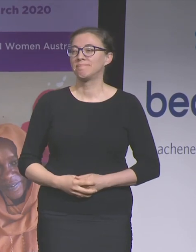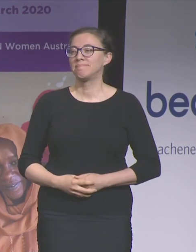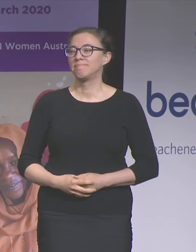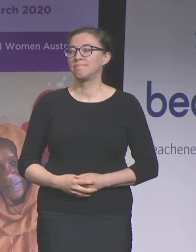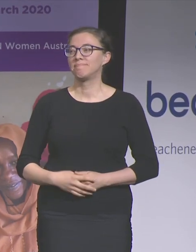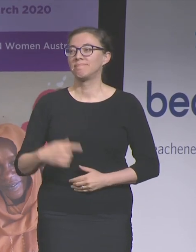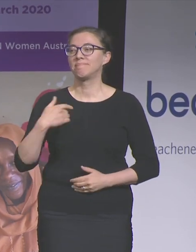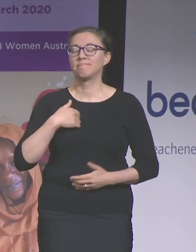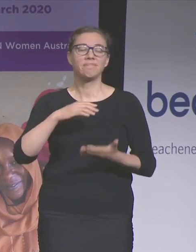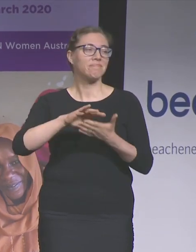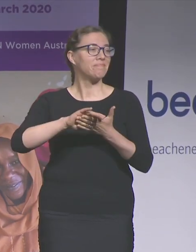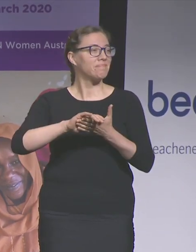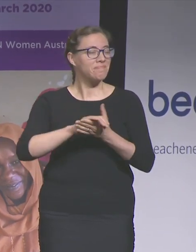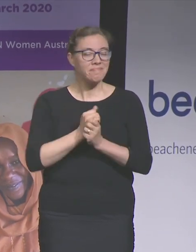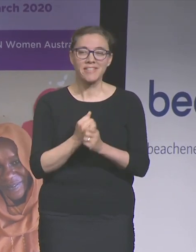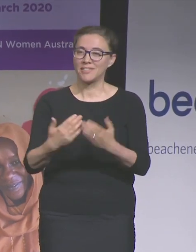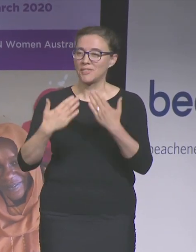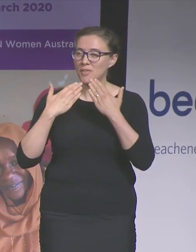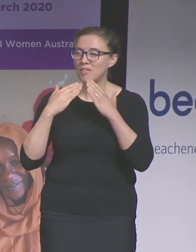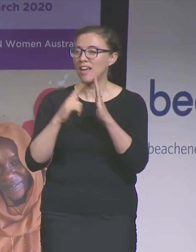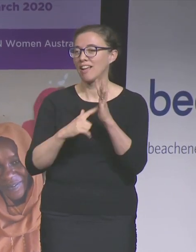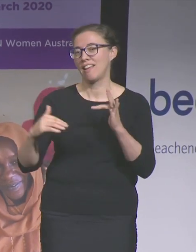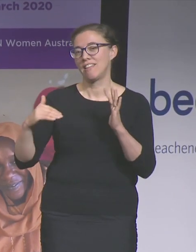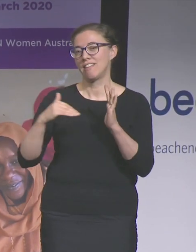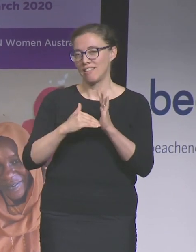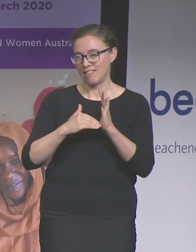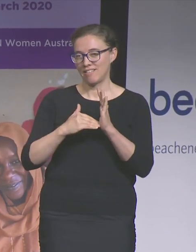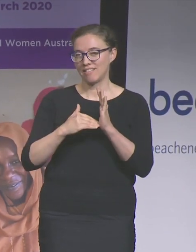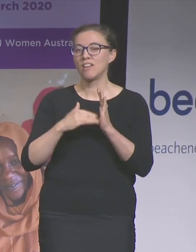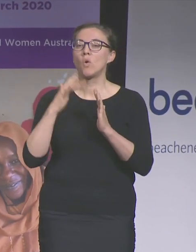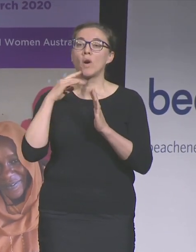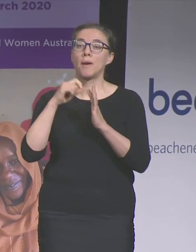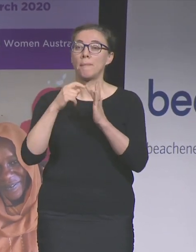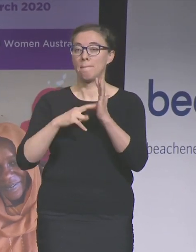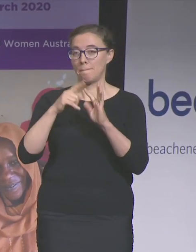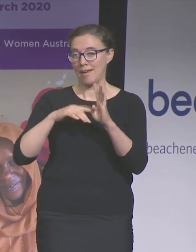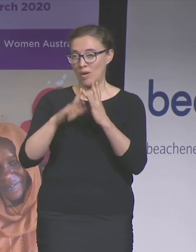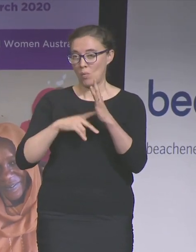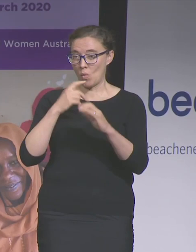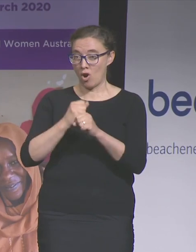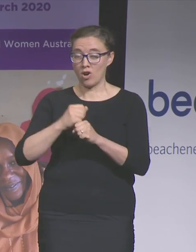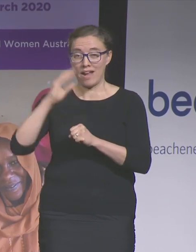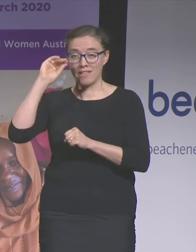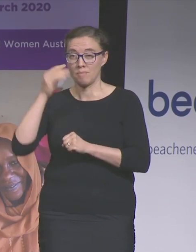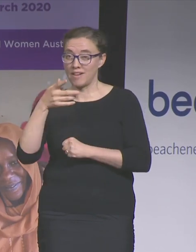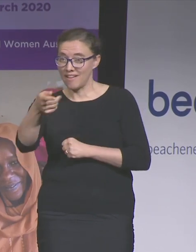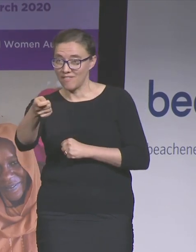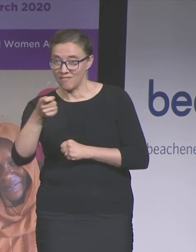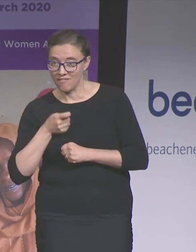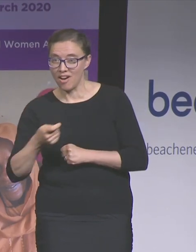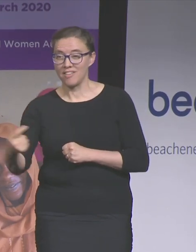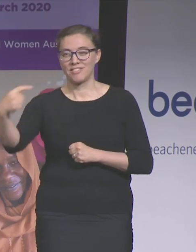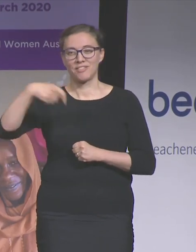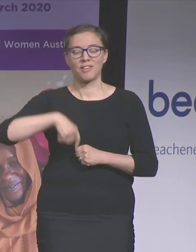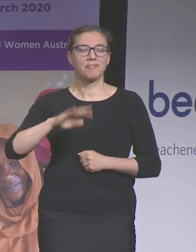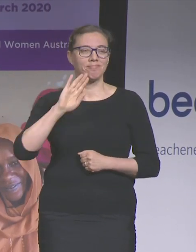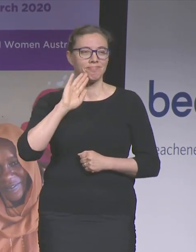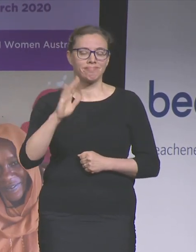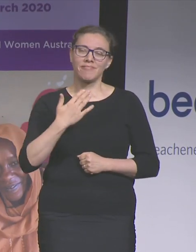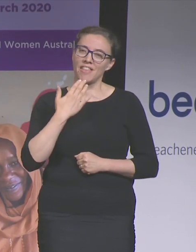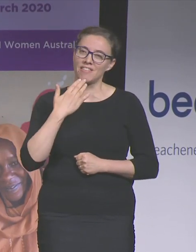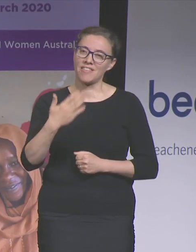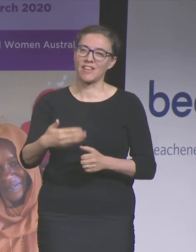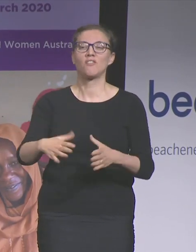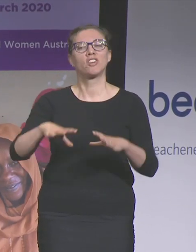pleasure to thank Liz for accepting Senator Wong and the committee's invitation to speak to us here this morning. I